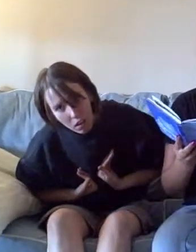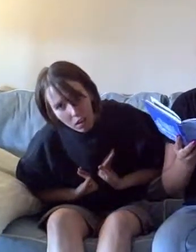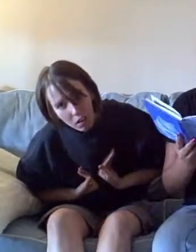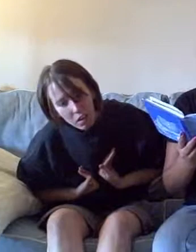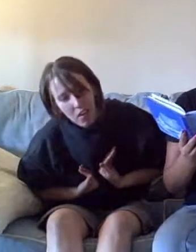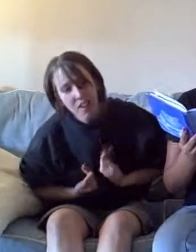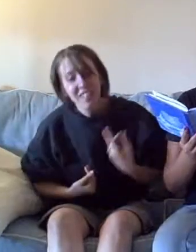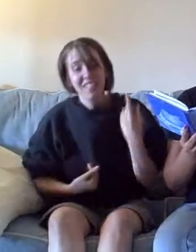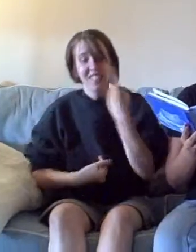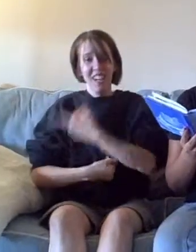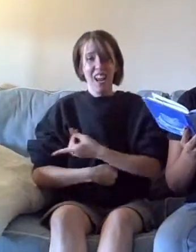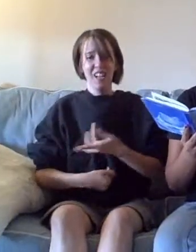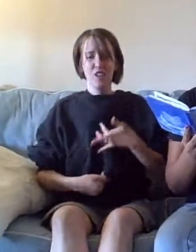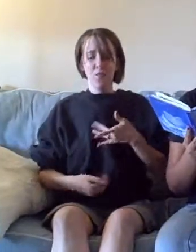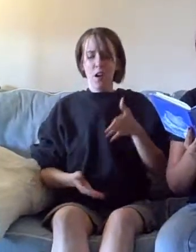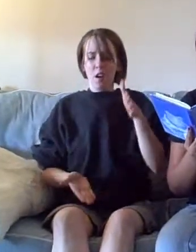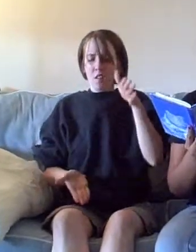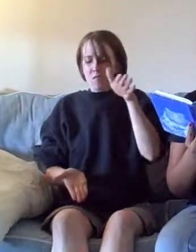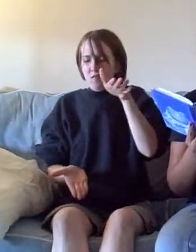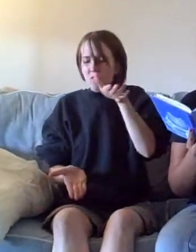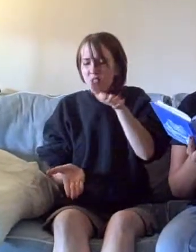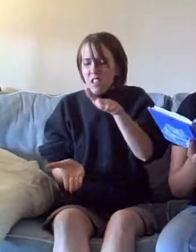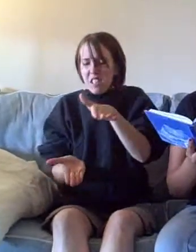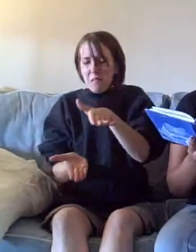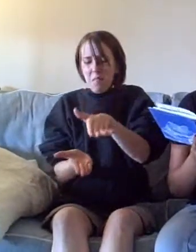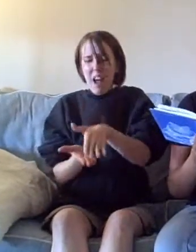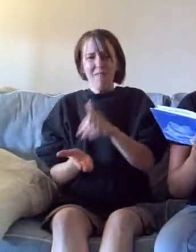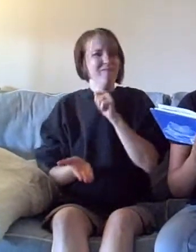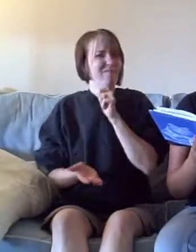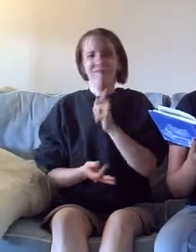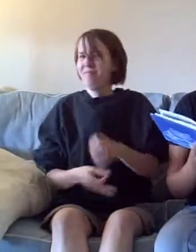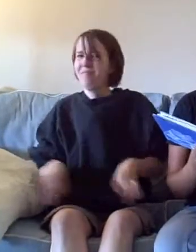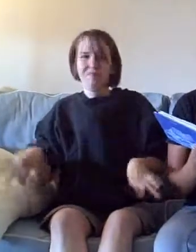Days when you feel small and insignificant.